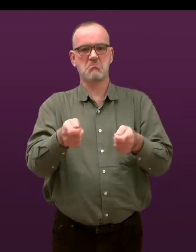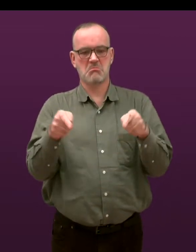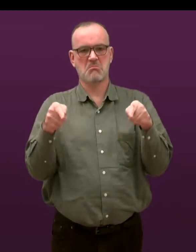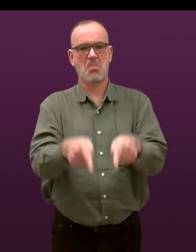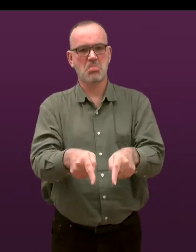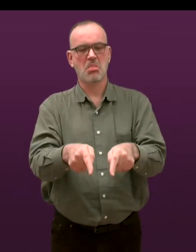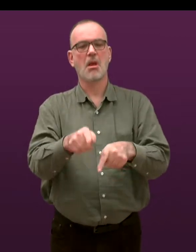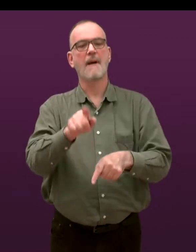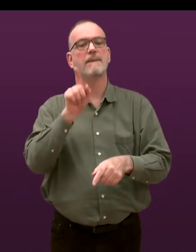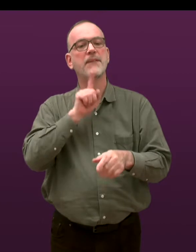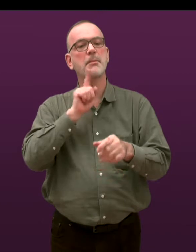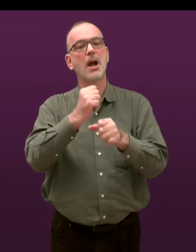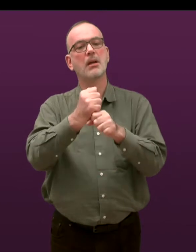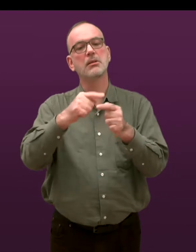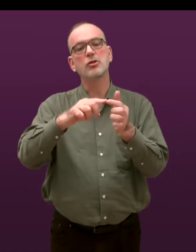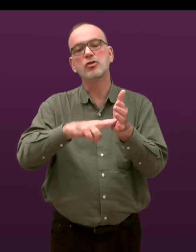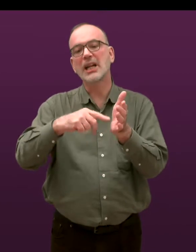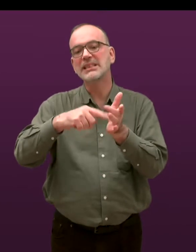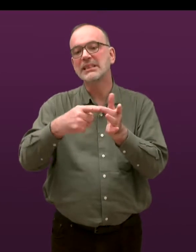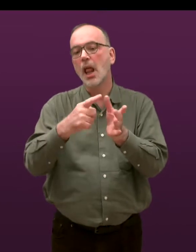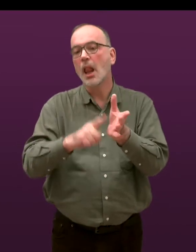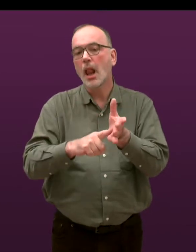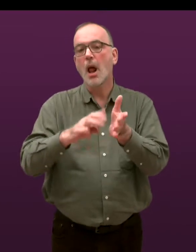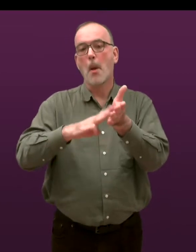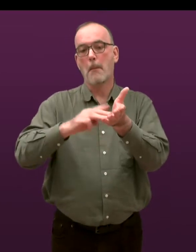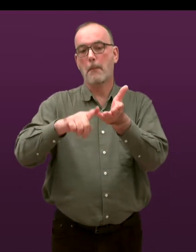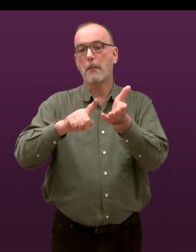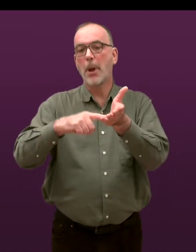honour-based violence, female genital mutilation,